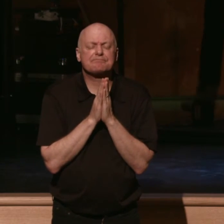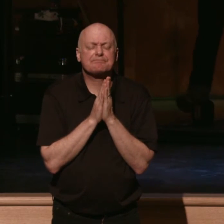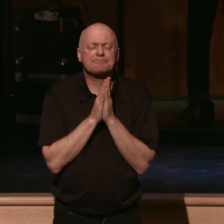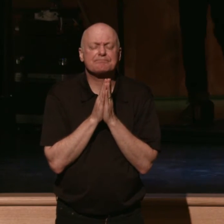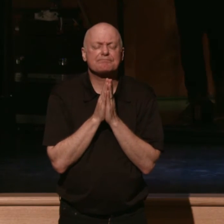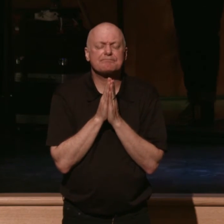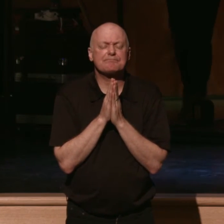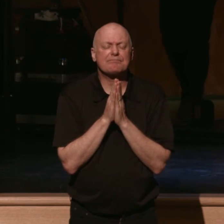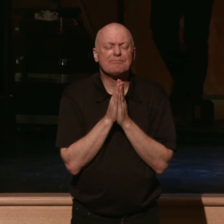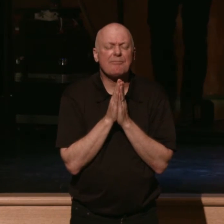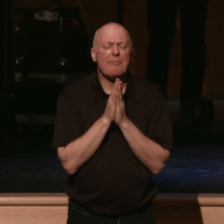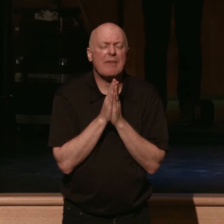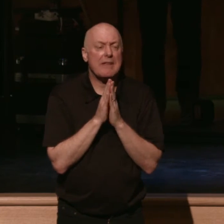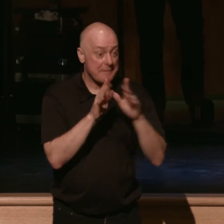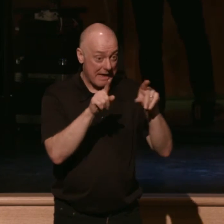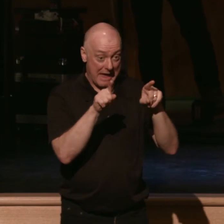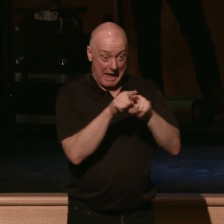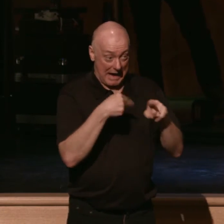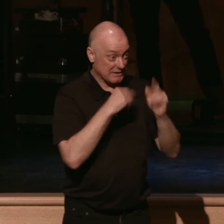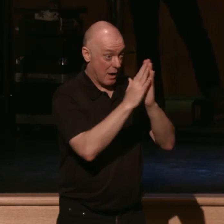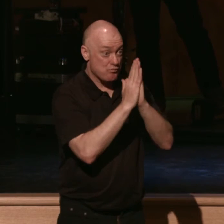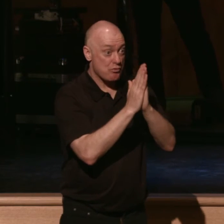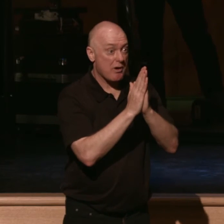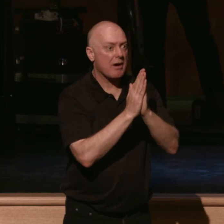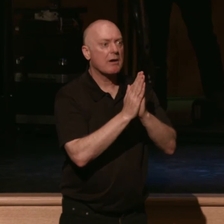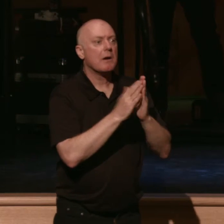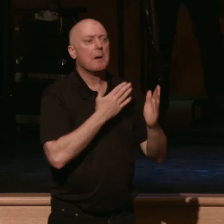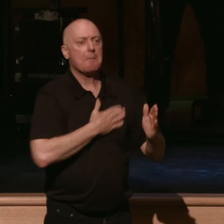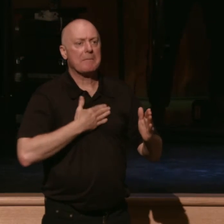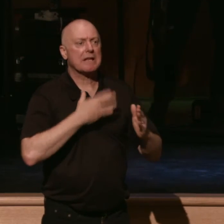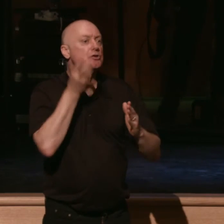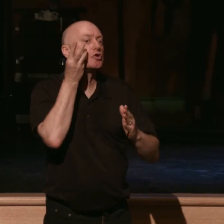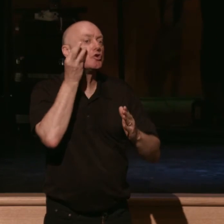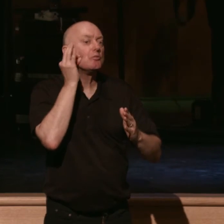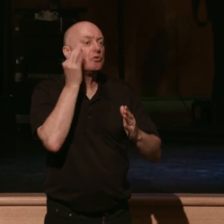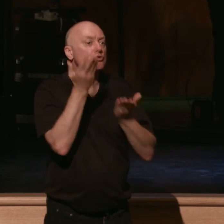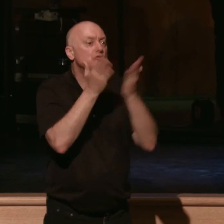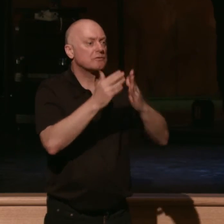As I pray, I'd like to invite the communion service to come forward also. Amen.